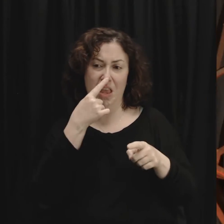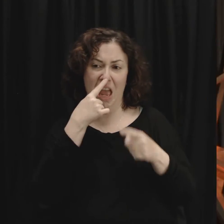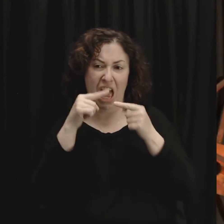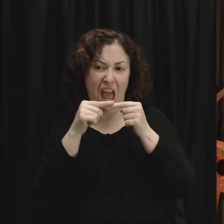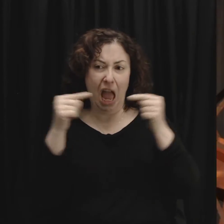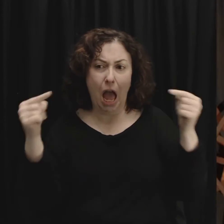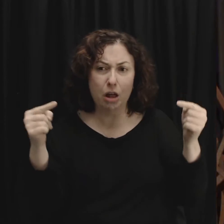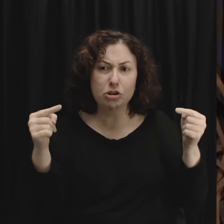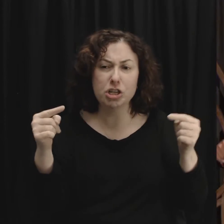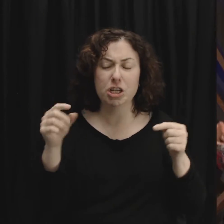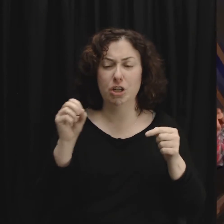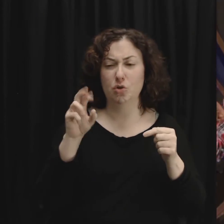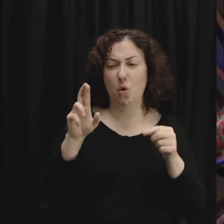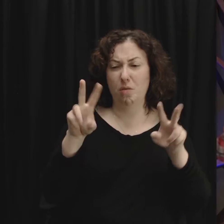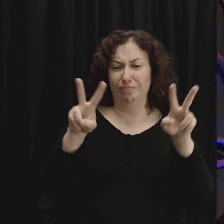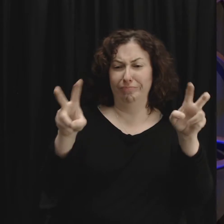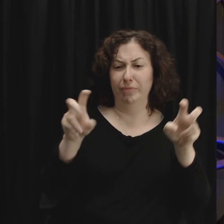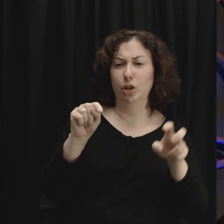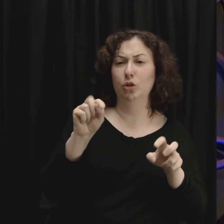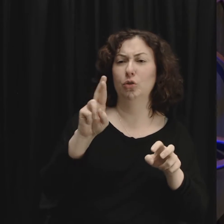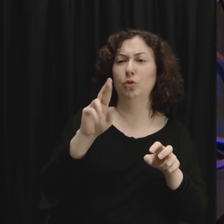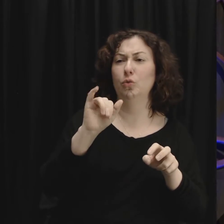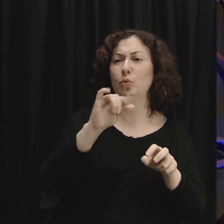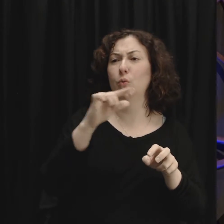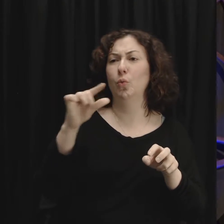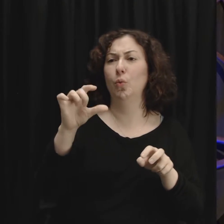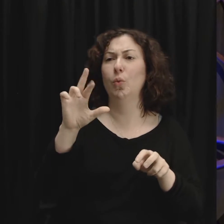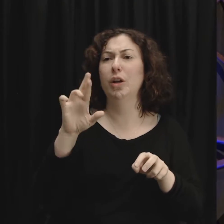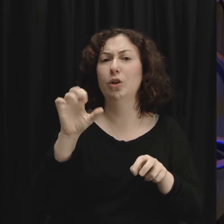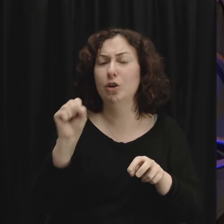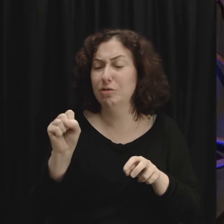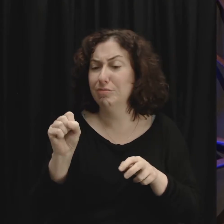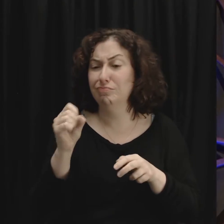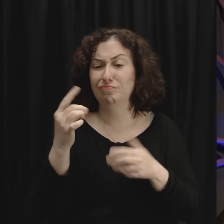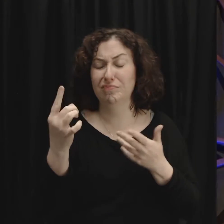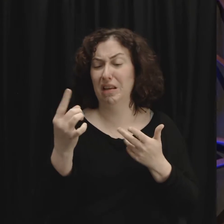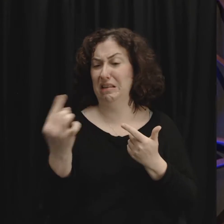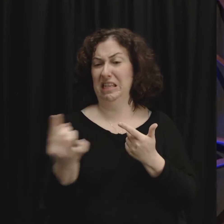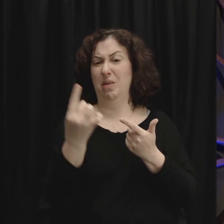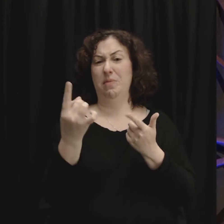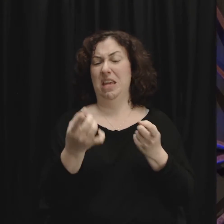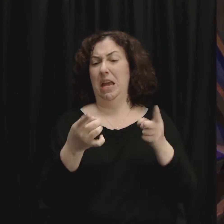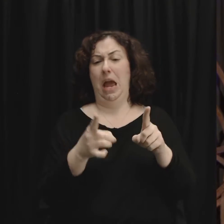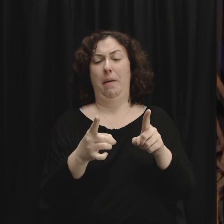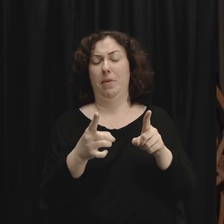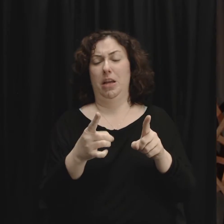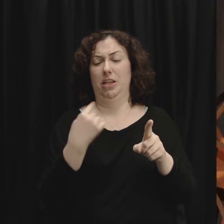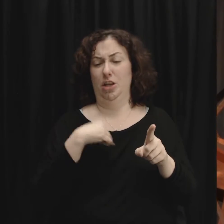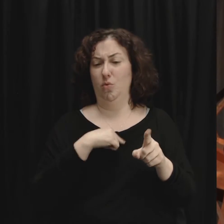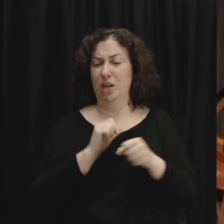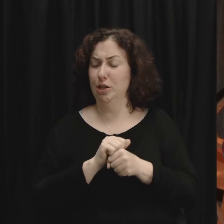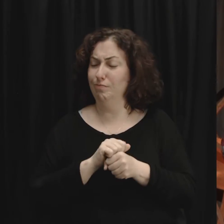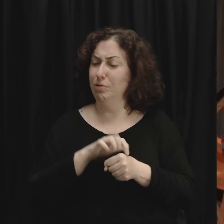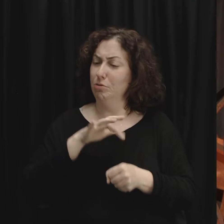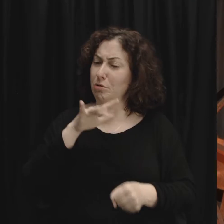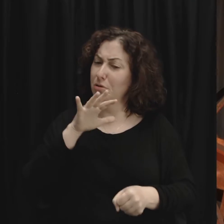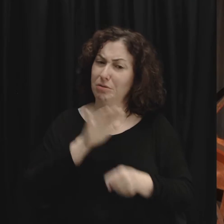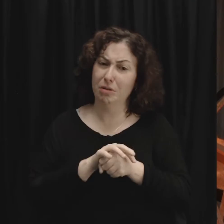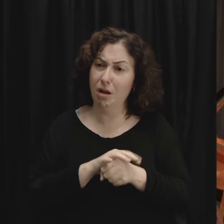how sometimes in our current relationships somebody can do something that just sets us off and has really nothing to do with that person it